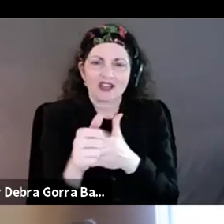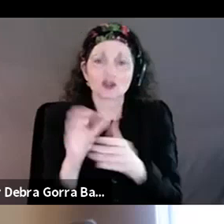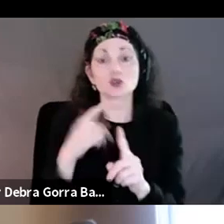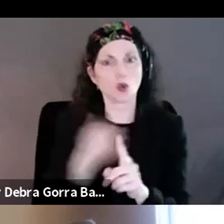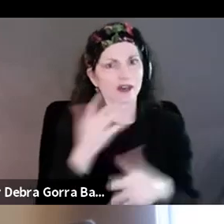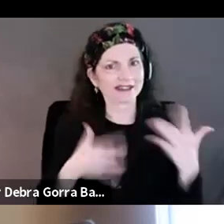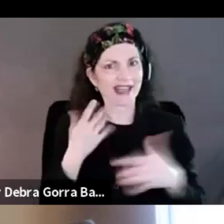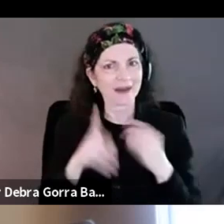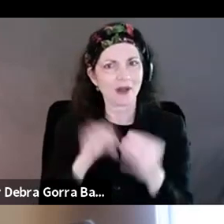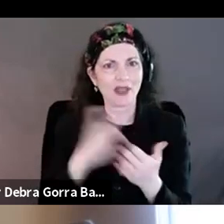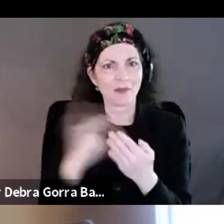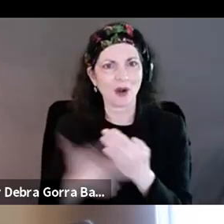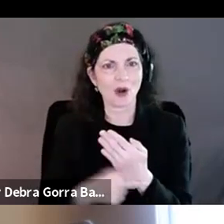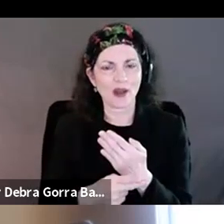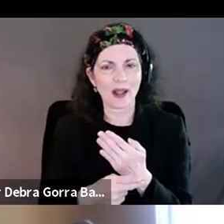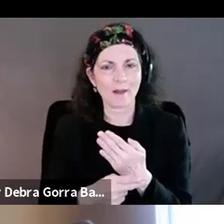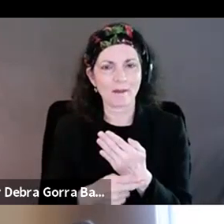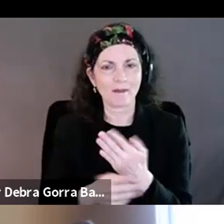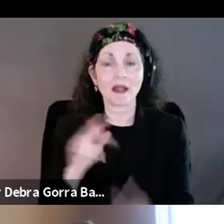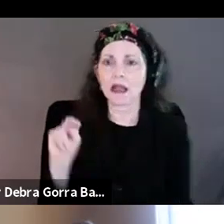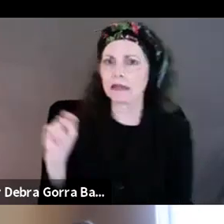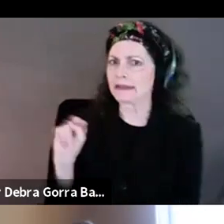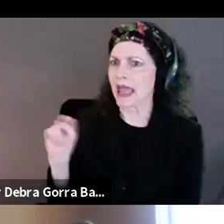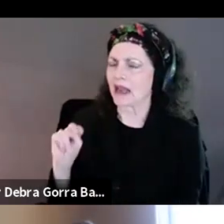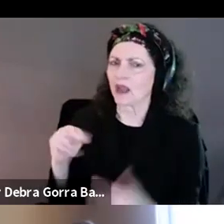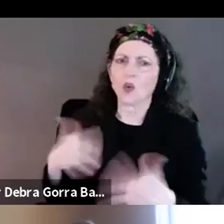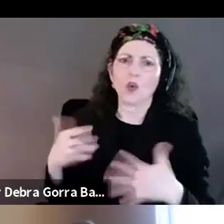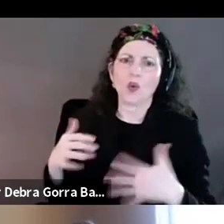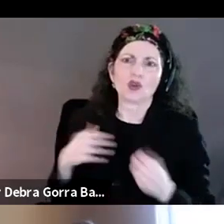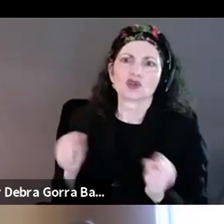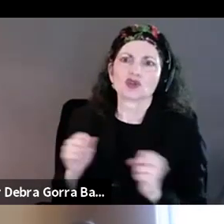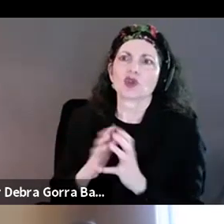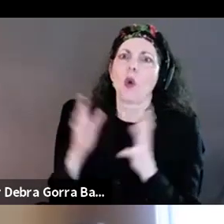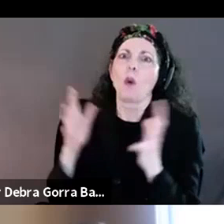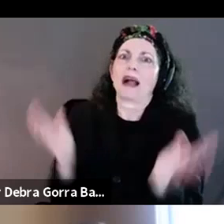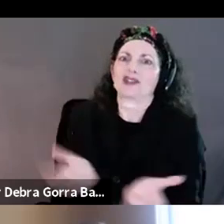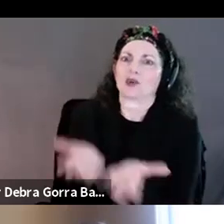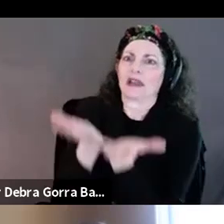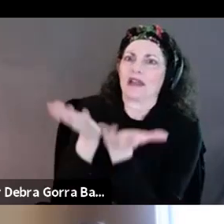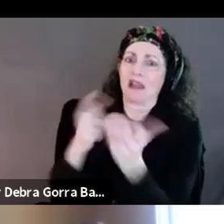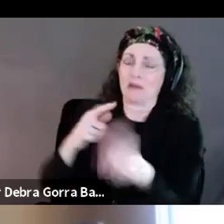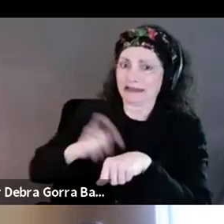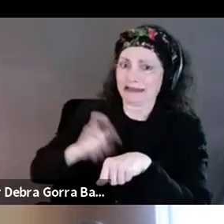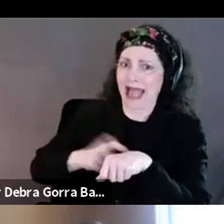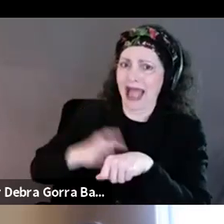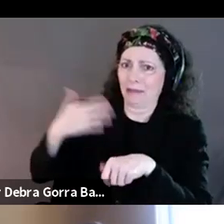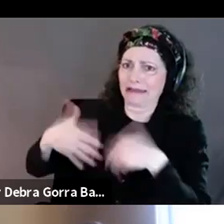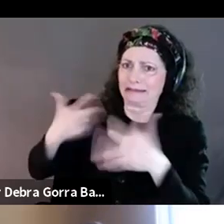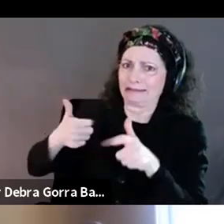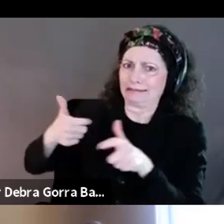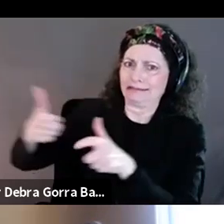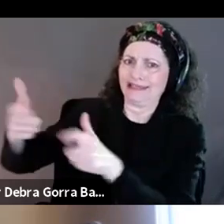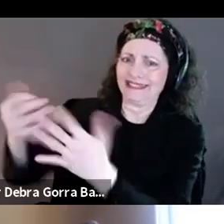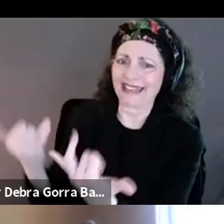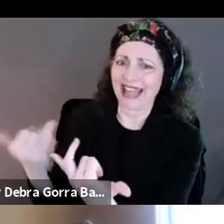Wow, so much to lift up. And, of course, the time is flying by. So we've got to get in some audience